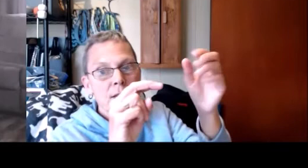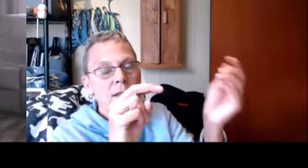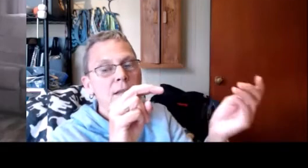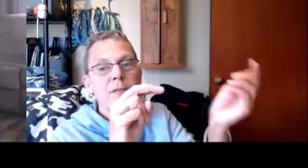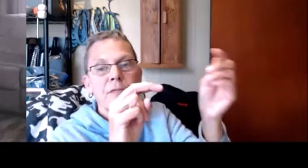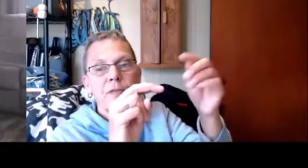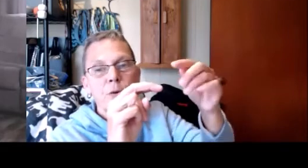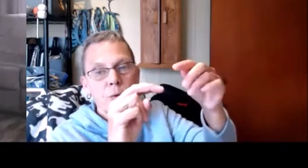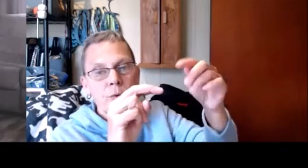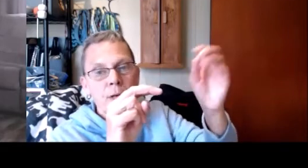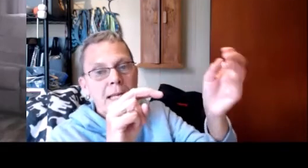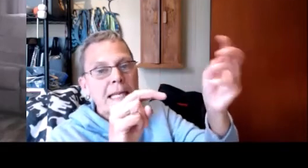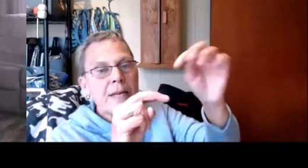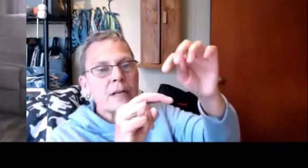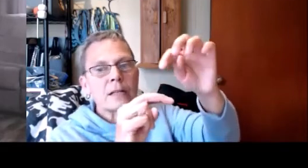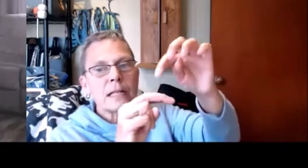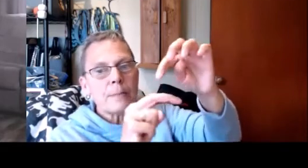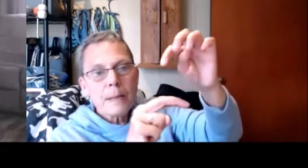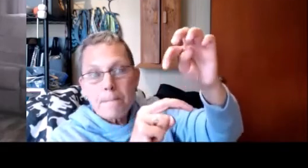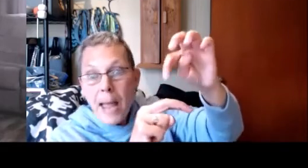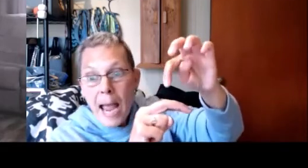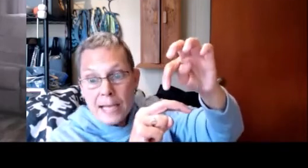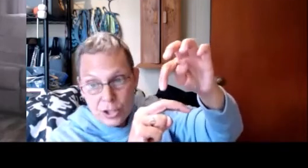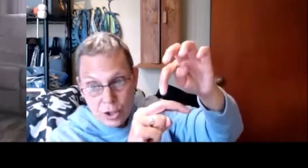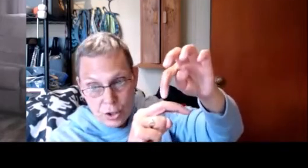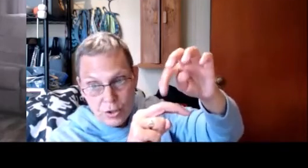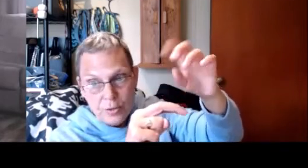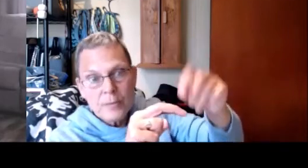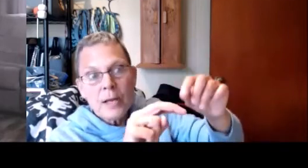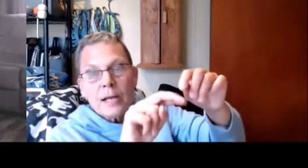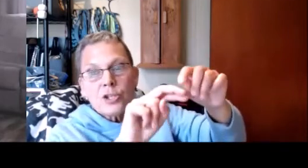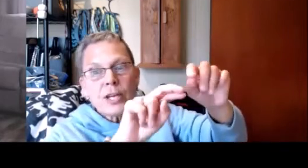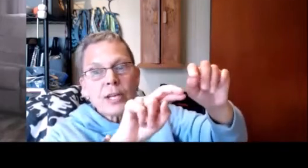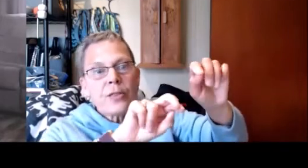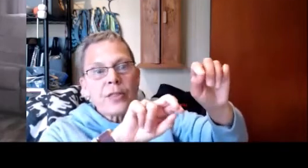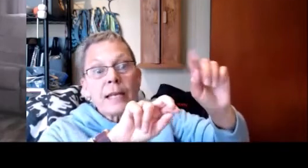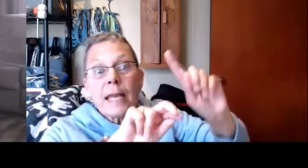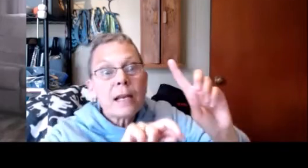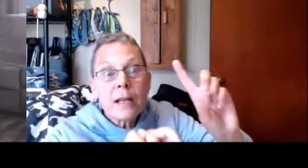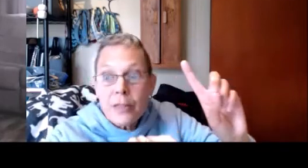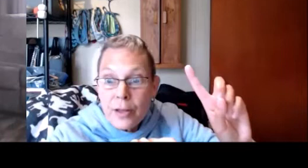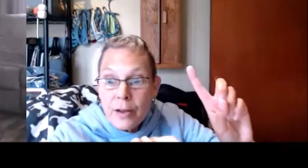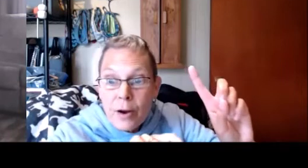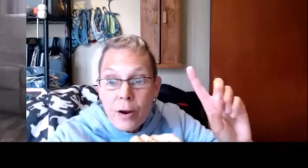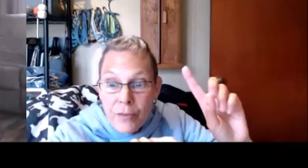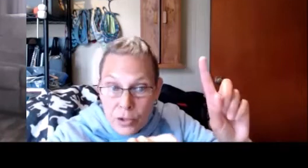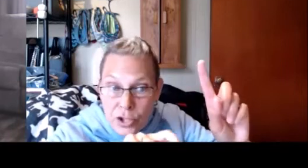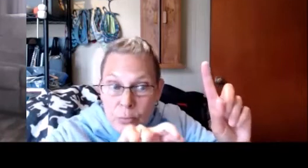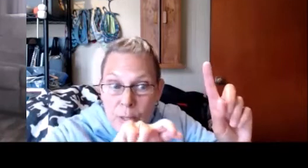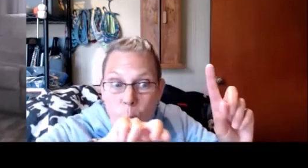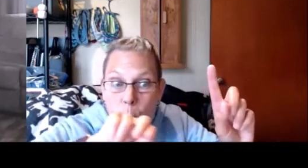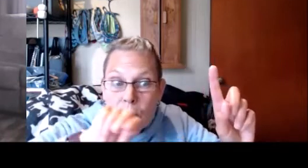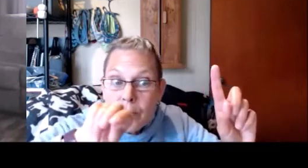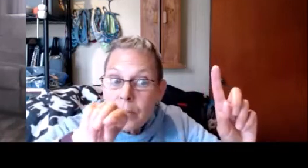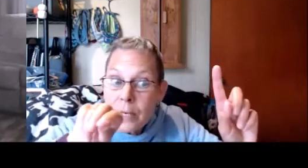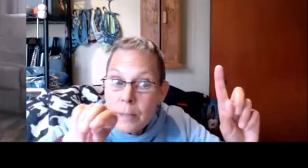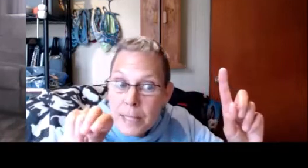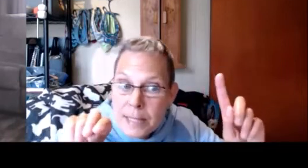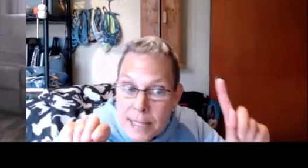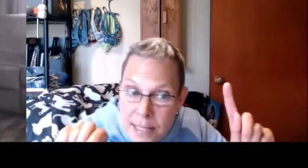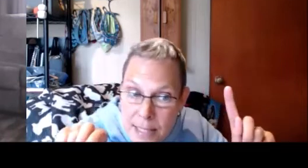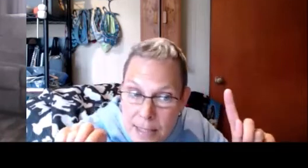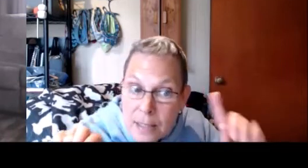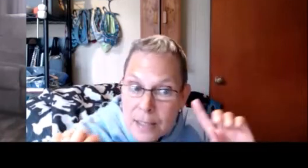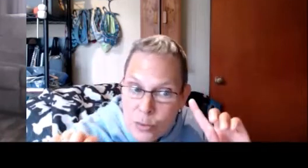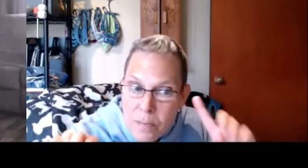toss the food even a little bit past her, she could then get the functional reward of a